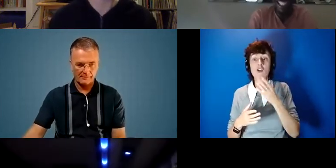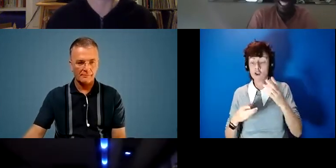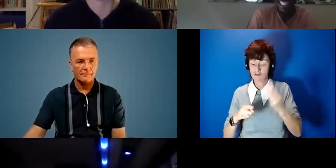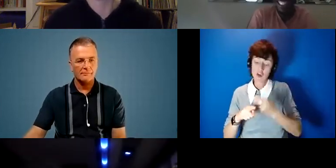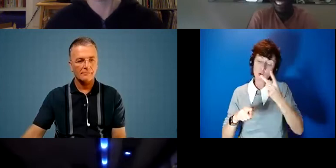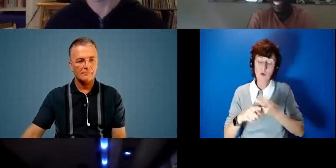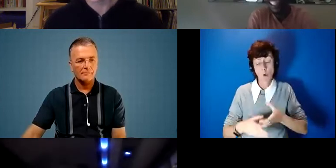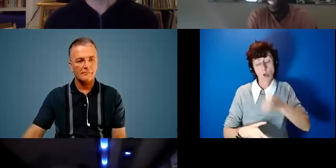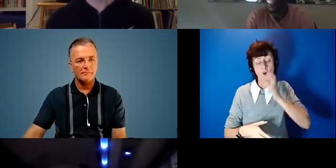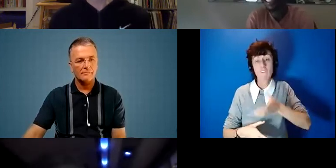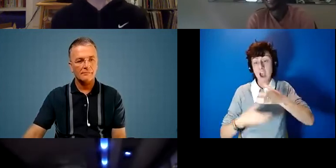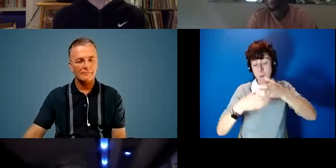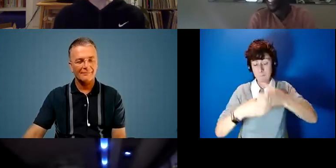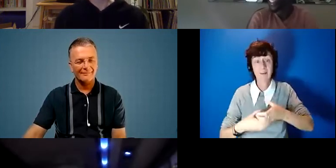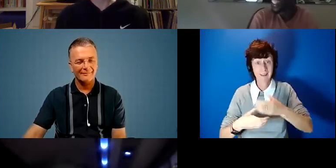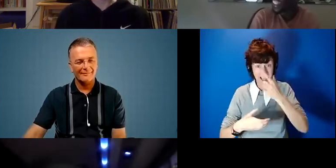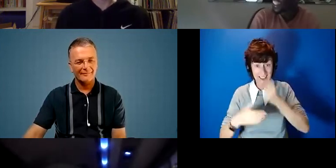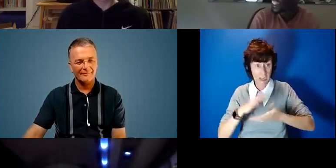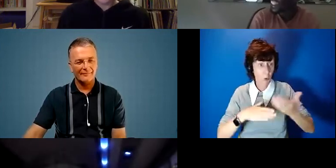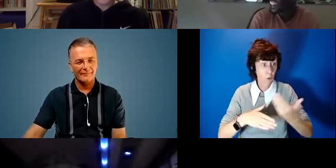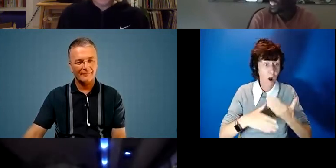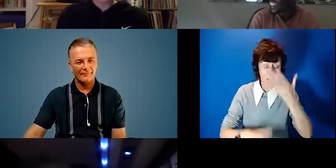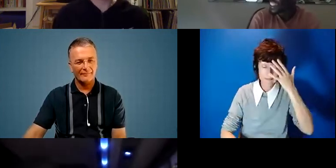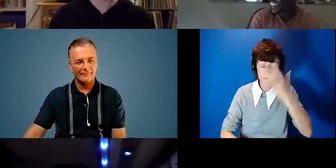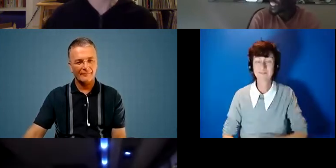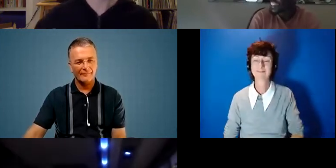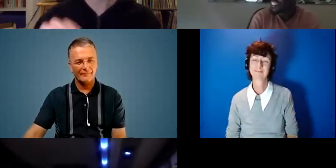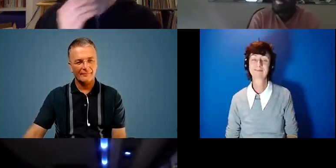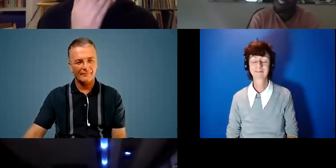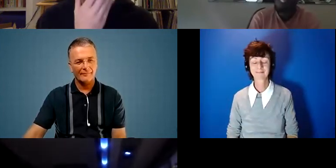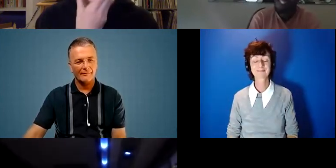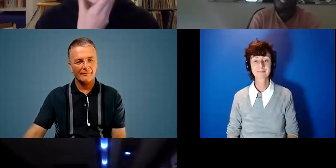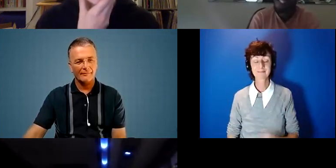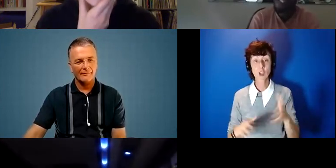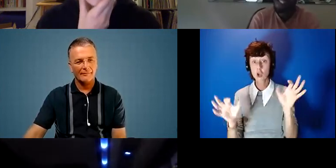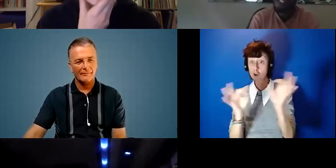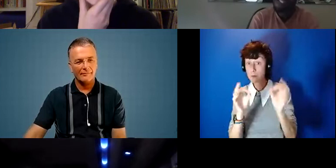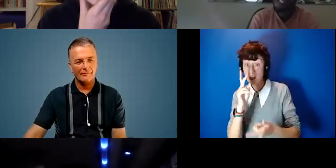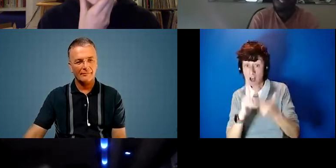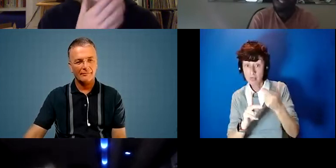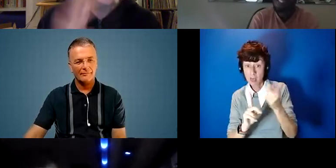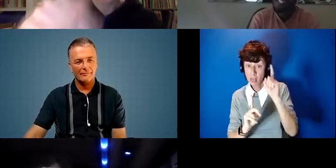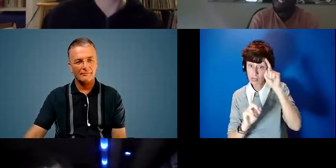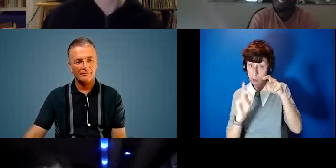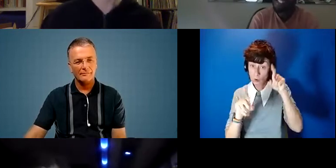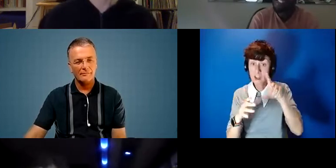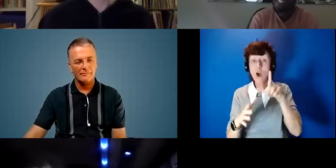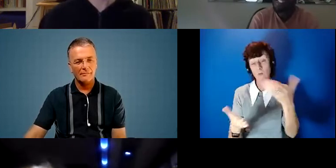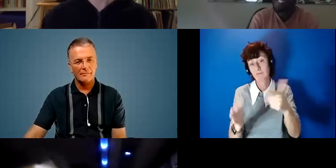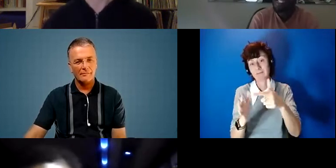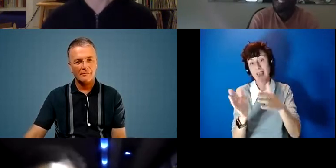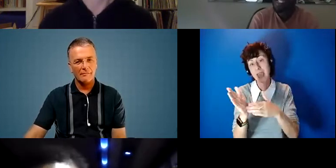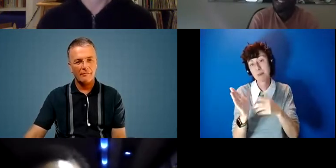everyone gonna i'm gonna lose her um but if if nobody has any other thoughts on that uh oh emma please